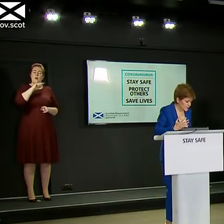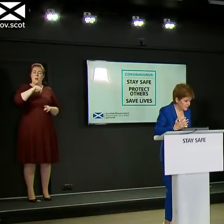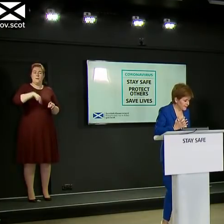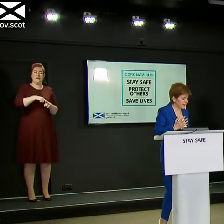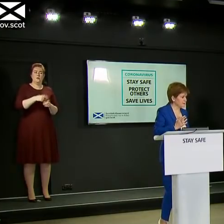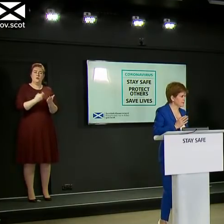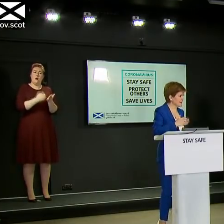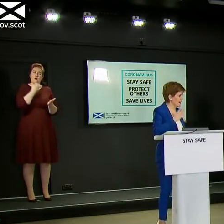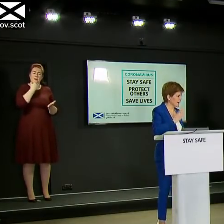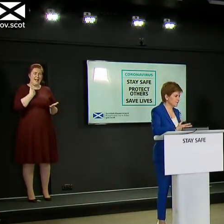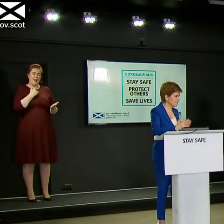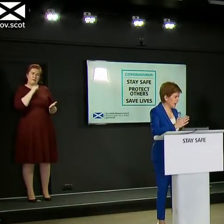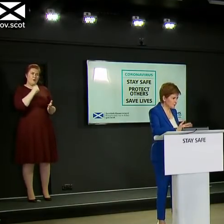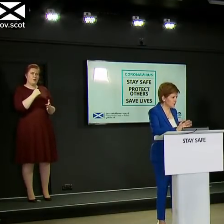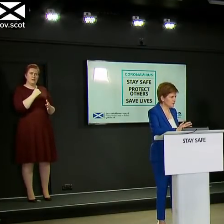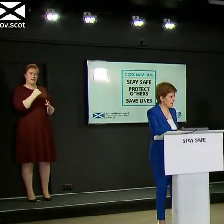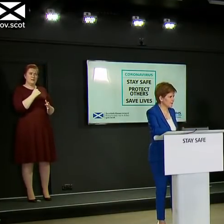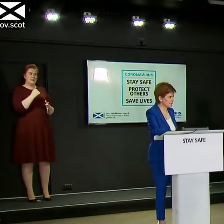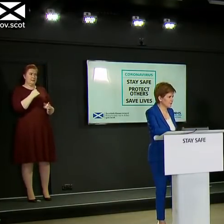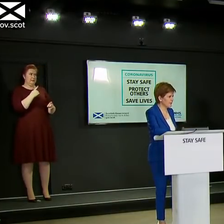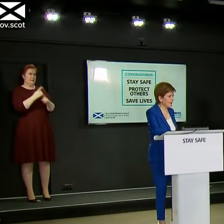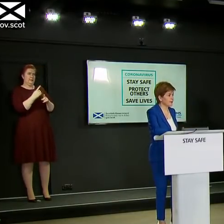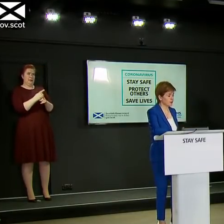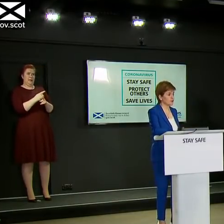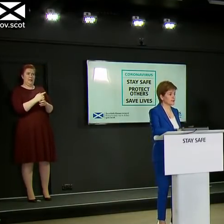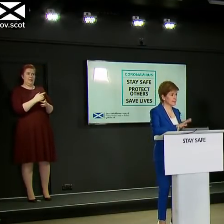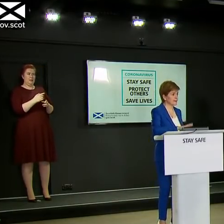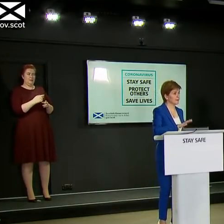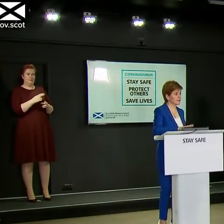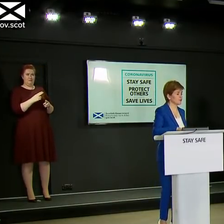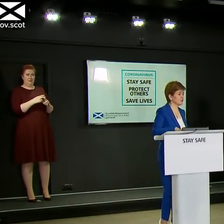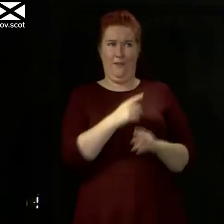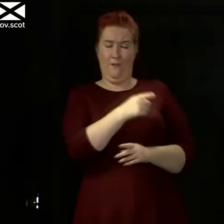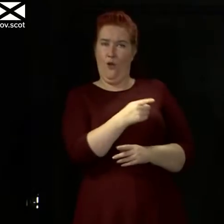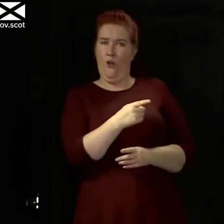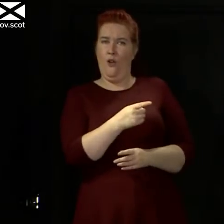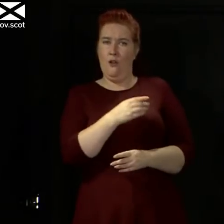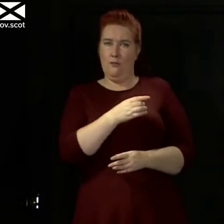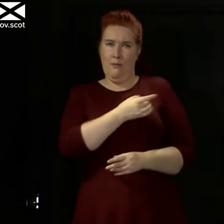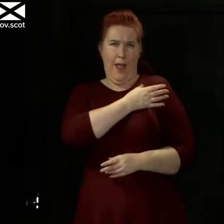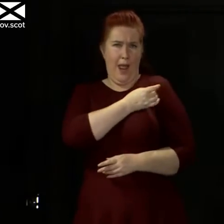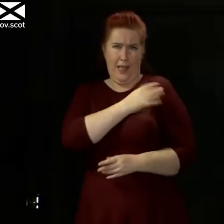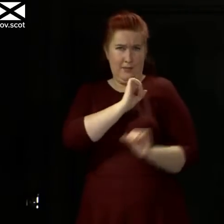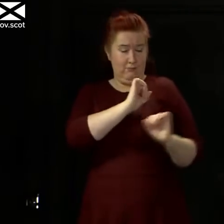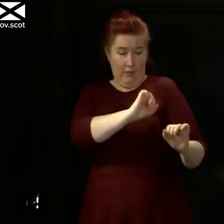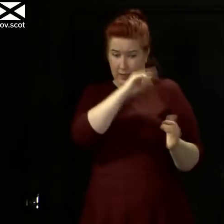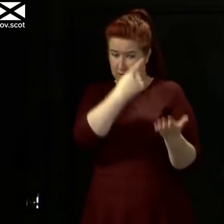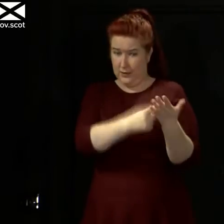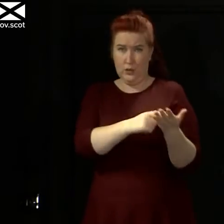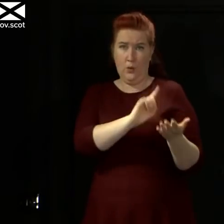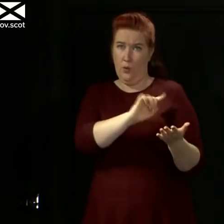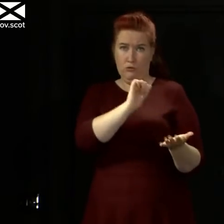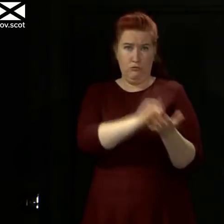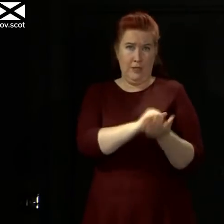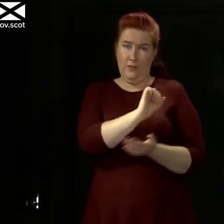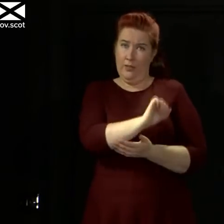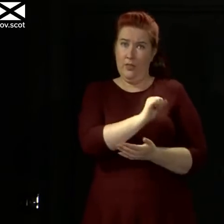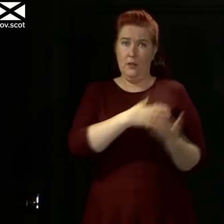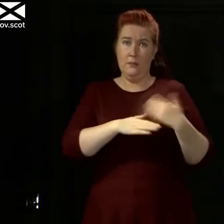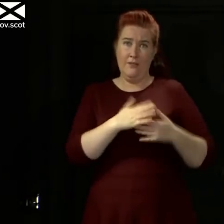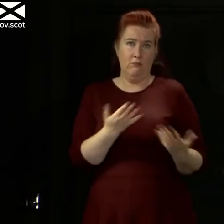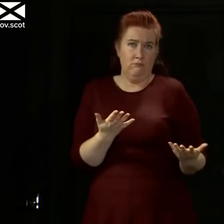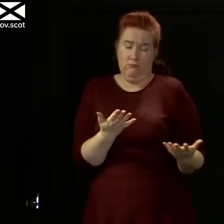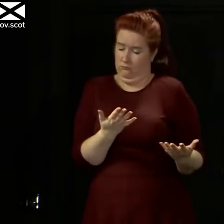I'm not going to speak for Ireland. I absolutely respect the right of any country to take the decisions they think are right for themselves. So while, of course, I